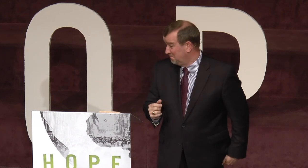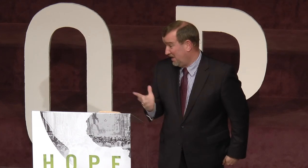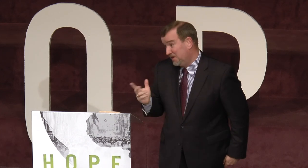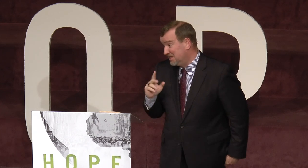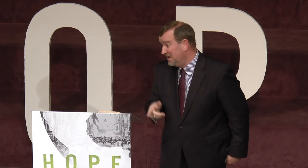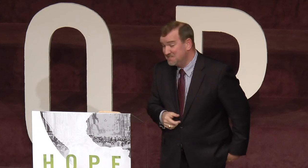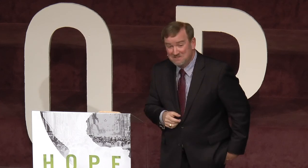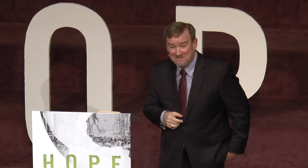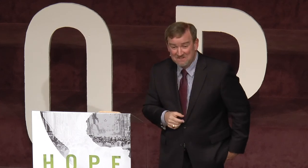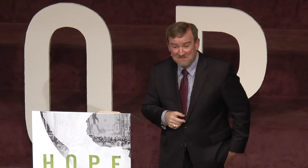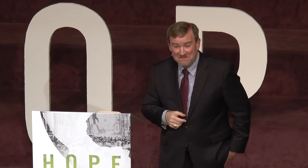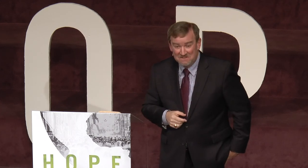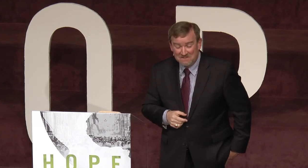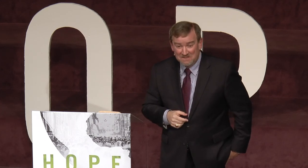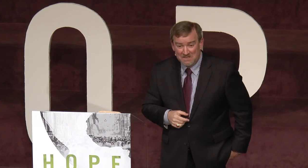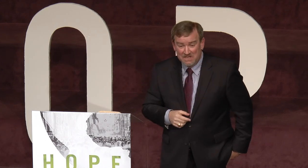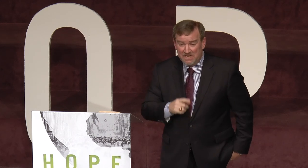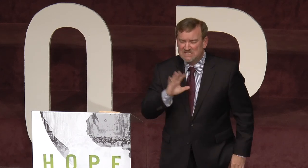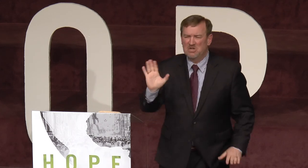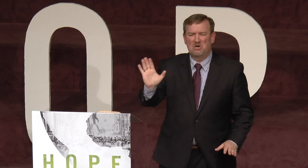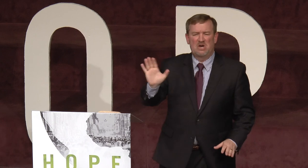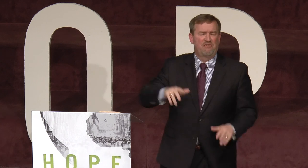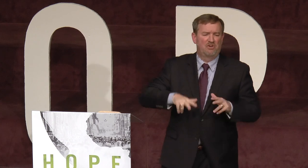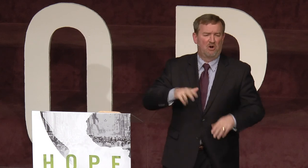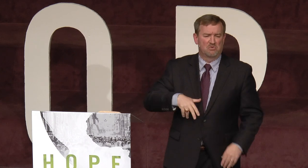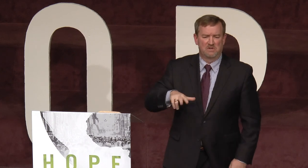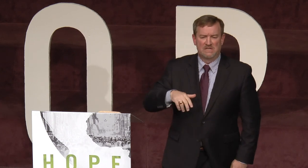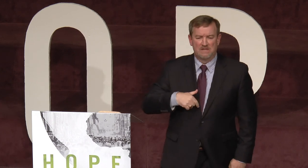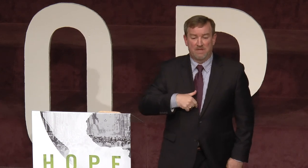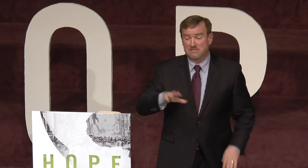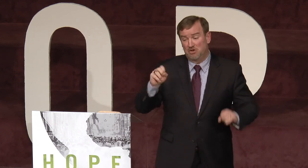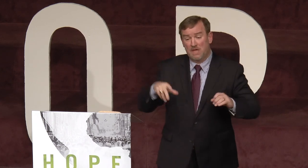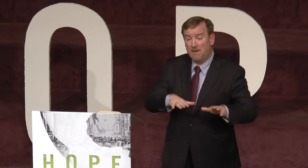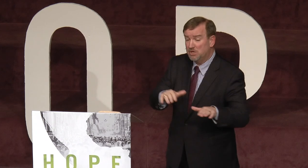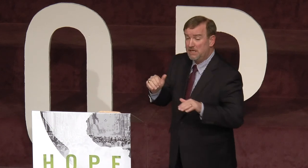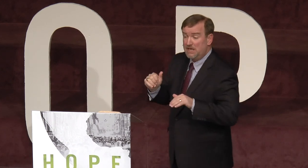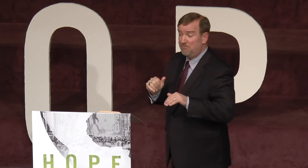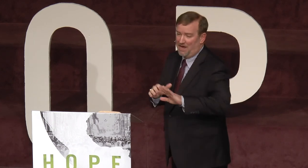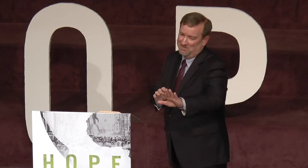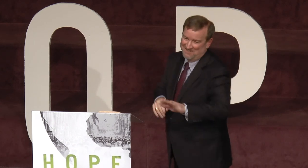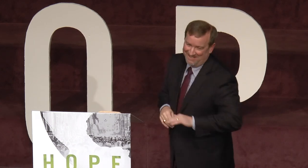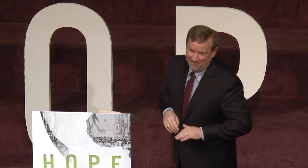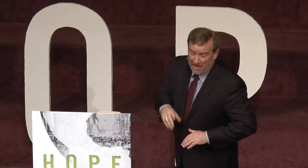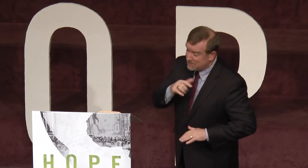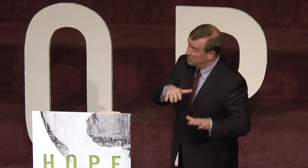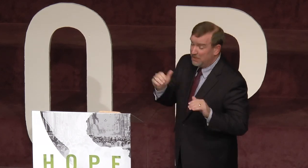I think he does. And he said, oh, I feel awkward. I said, okay, I'm going to leave. I wasn't going to leave. I said, I'm going to